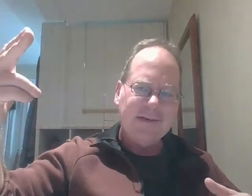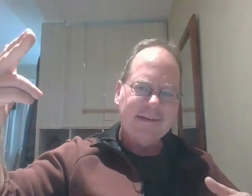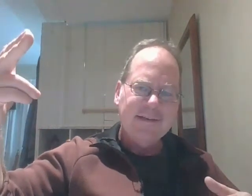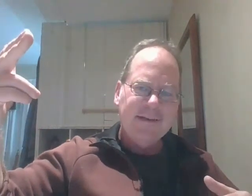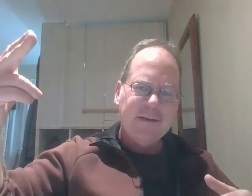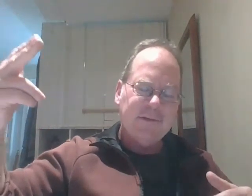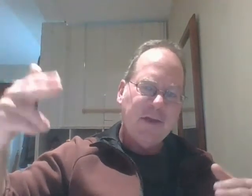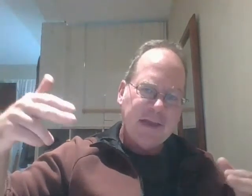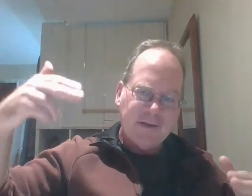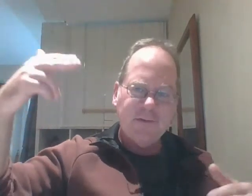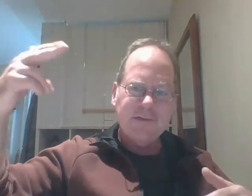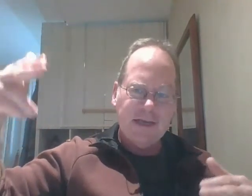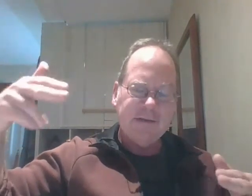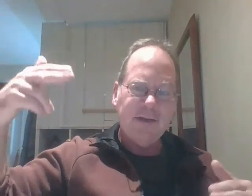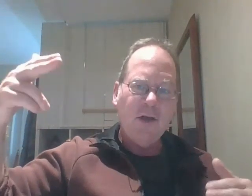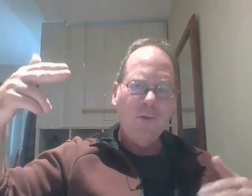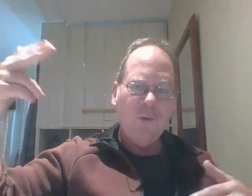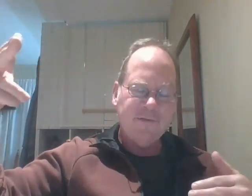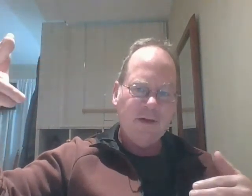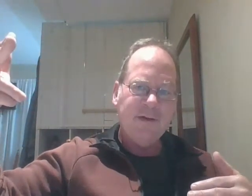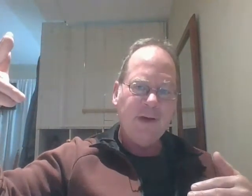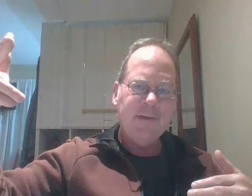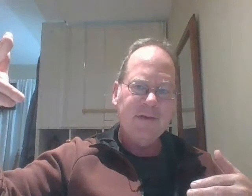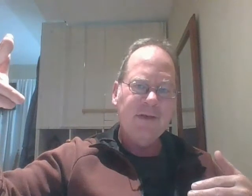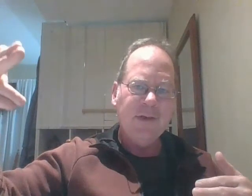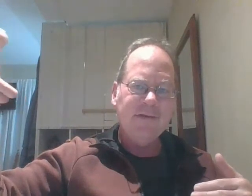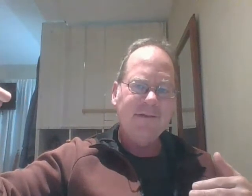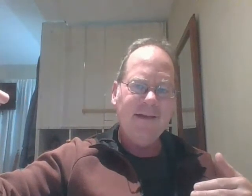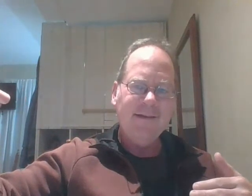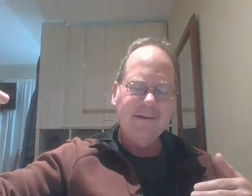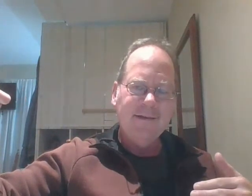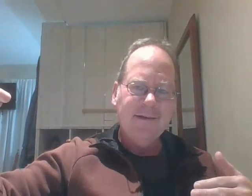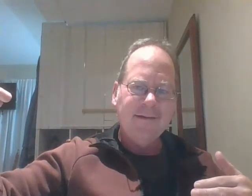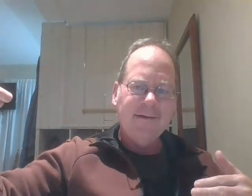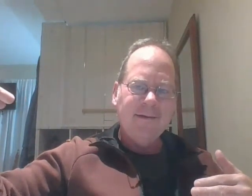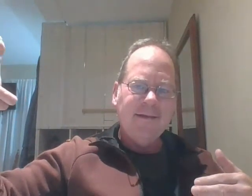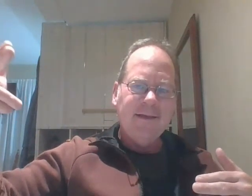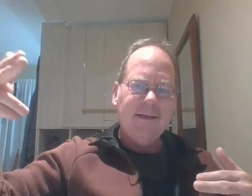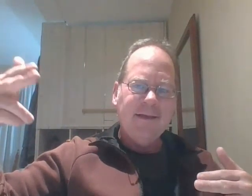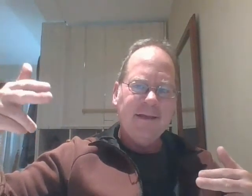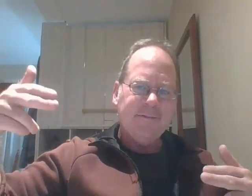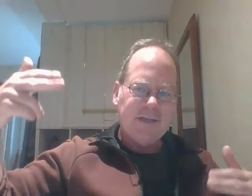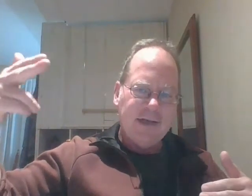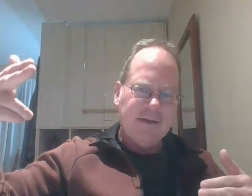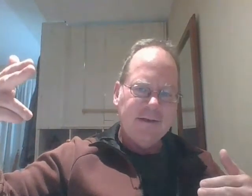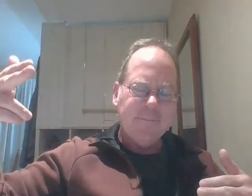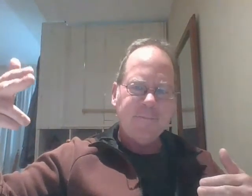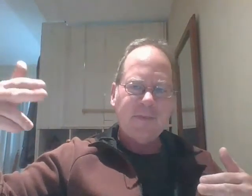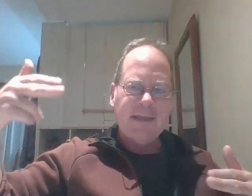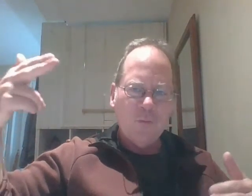so now you have countries kind of well saudi arabia can do that we can do that if china cambodia